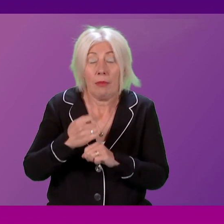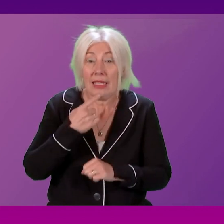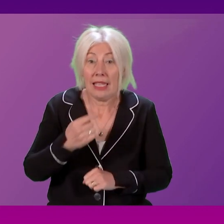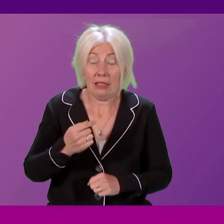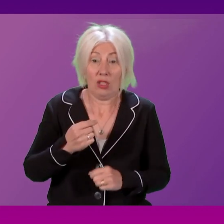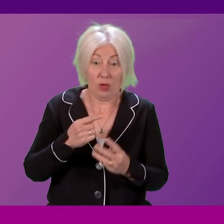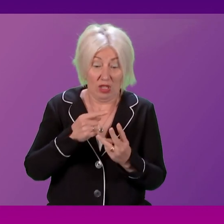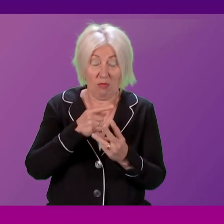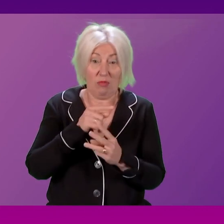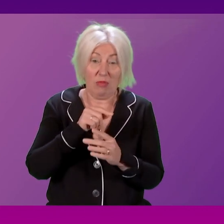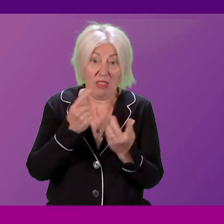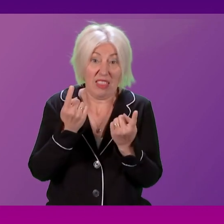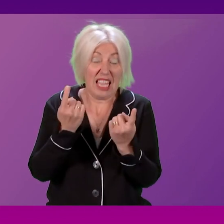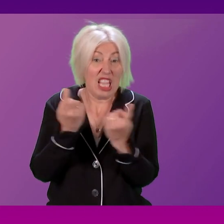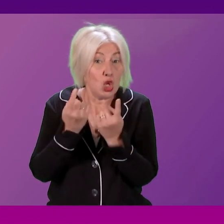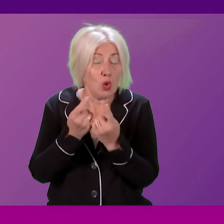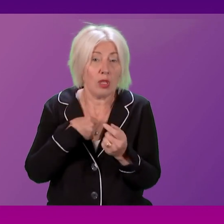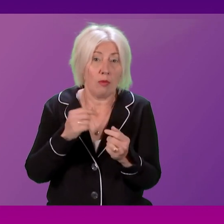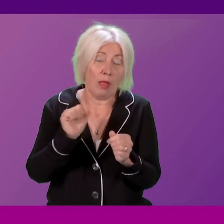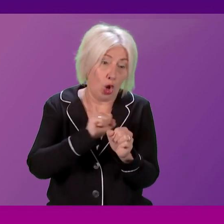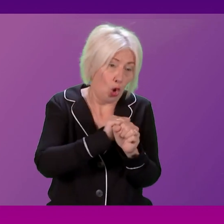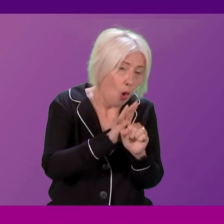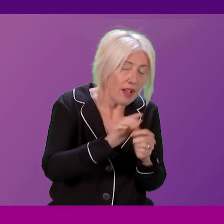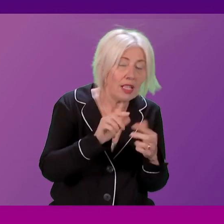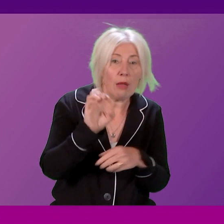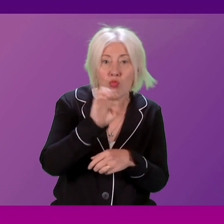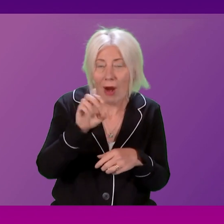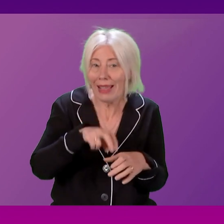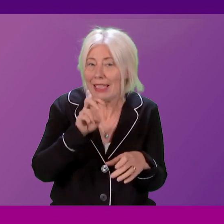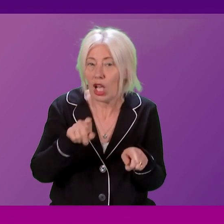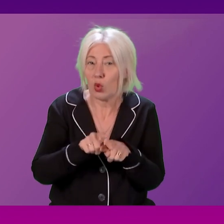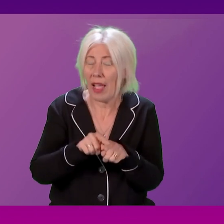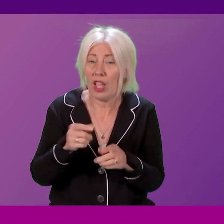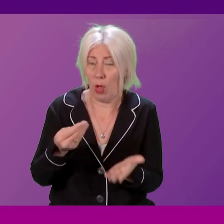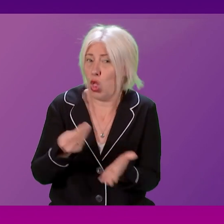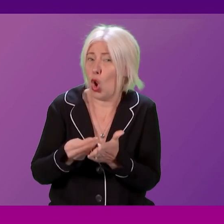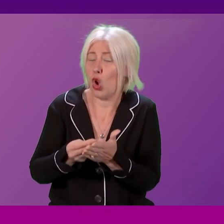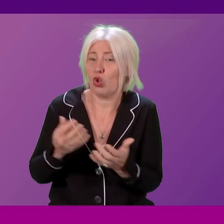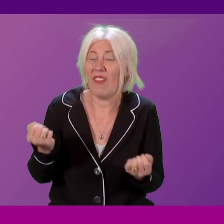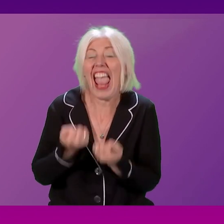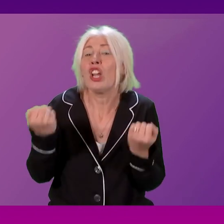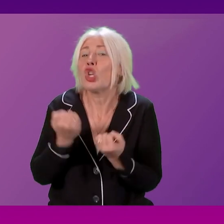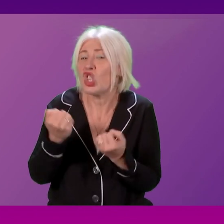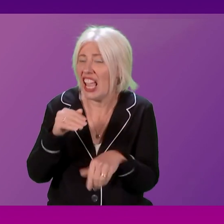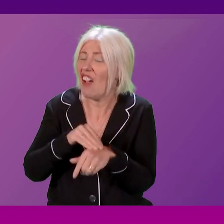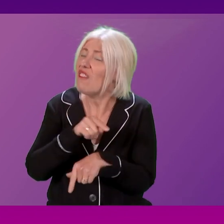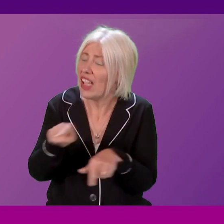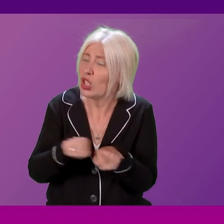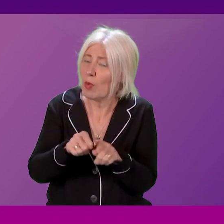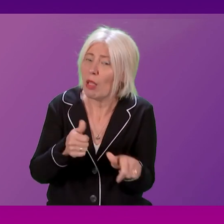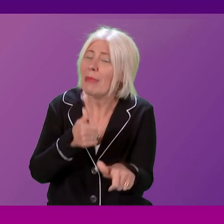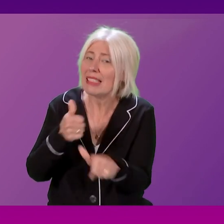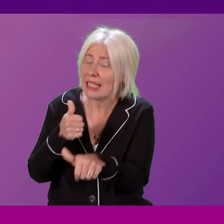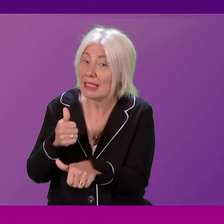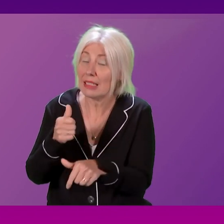factors that have contributed COVID, Brexit, and indeed high energy costs. Of course, COVID affecting business right